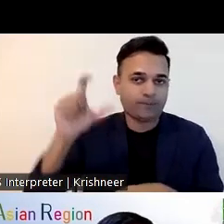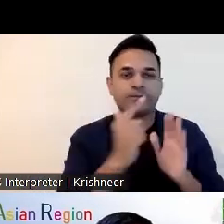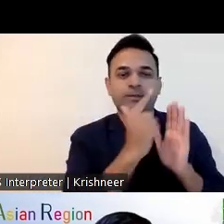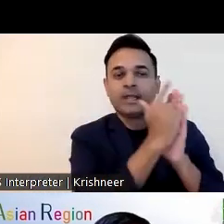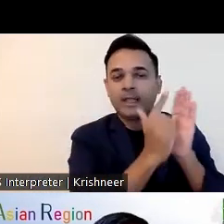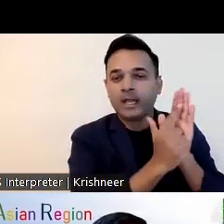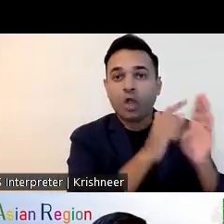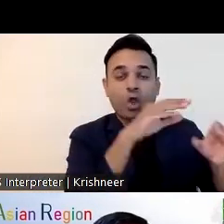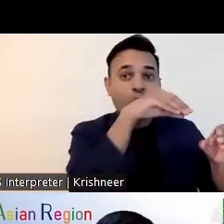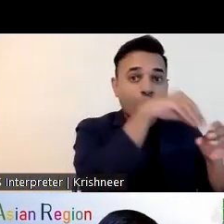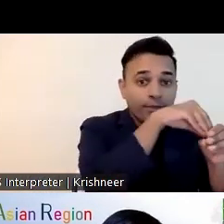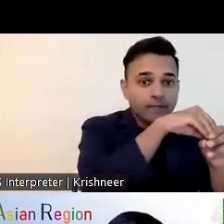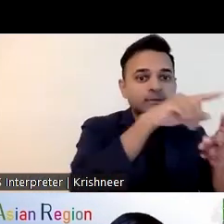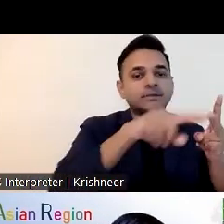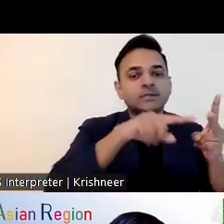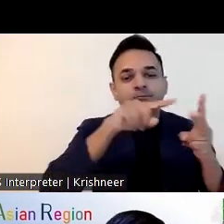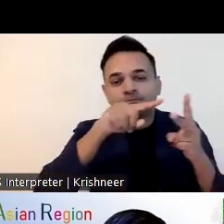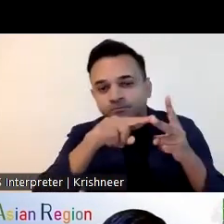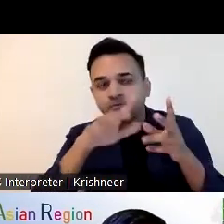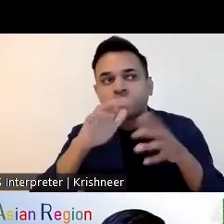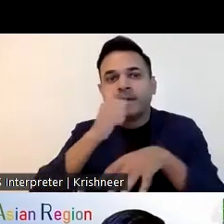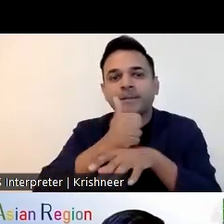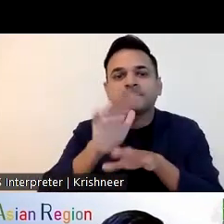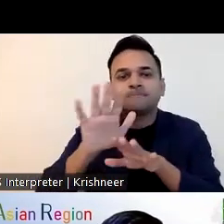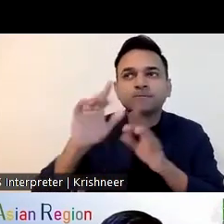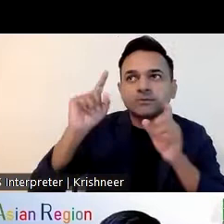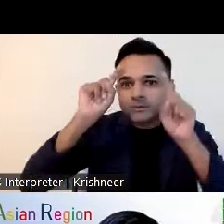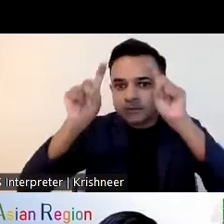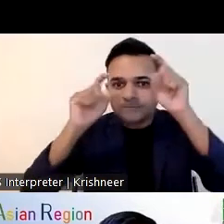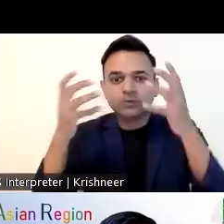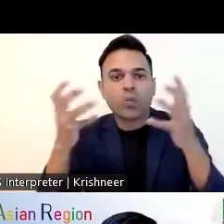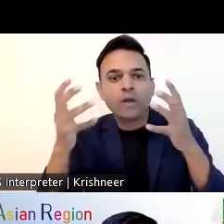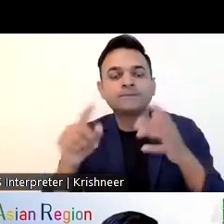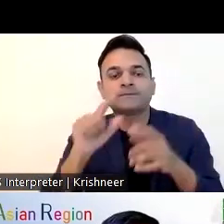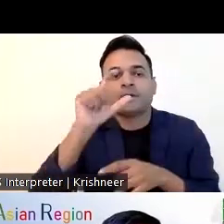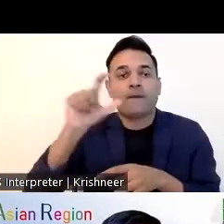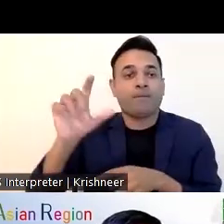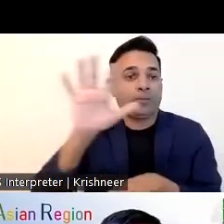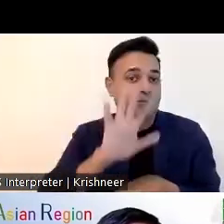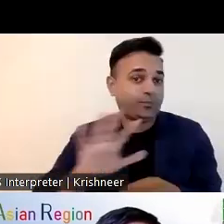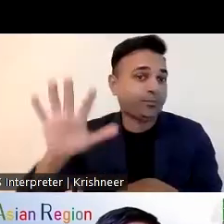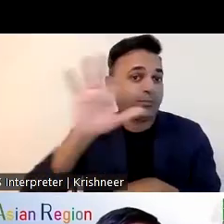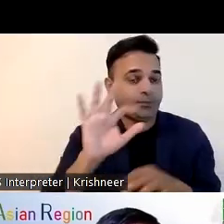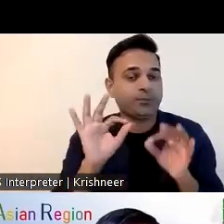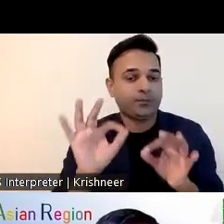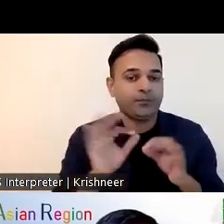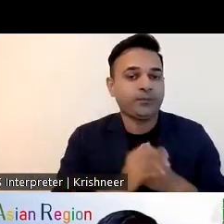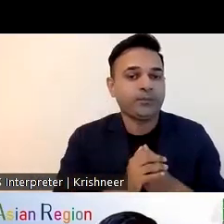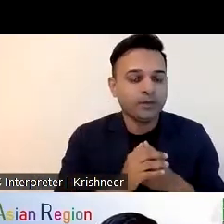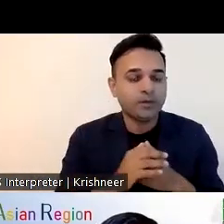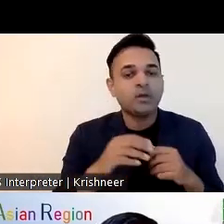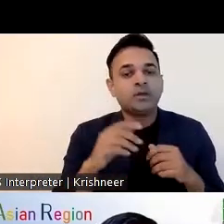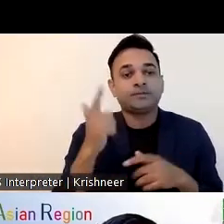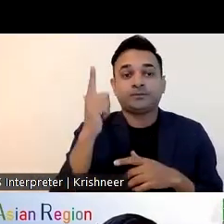presentation uh according to the census record 2011 around 1.94 percent of total